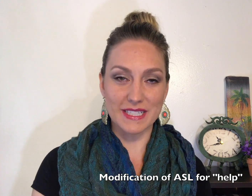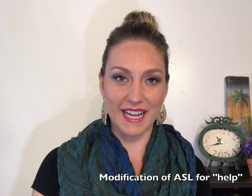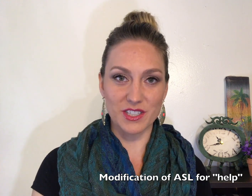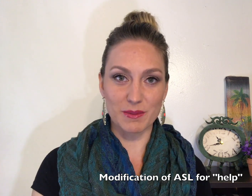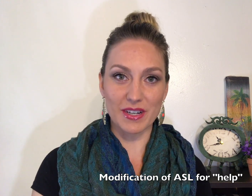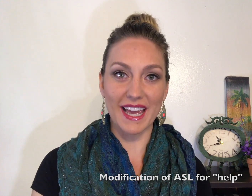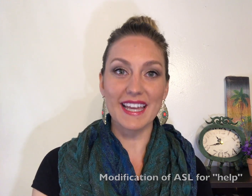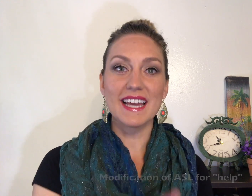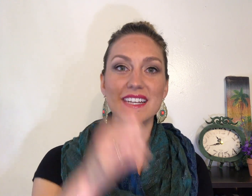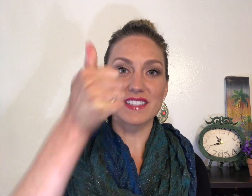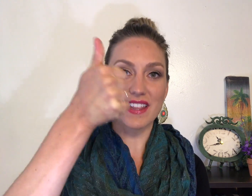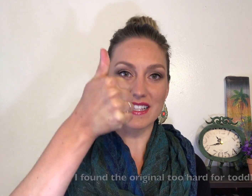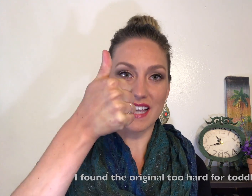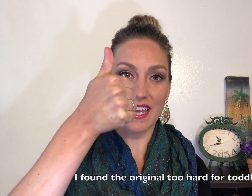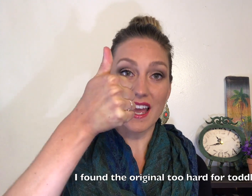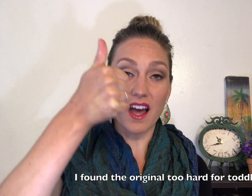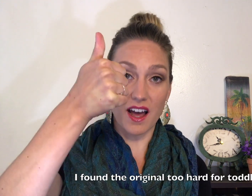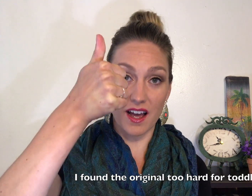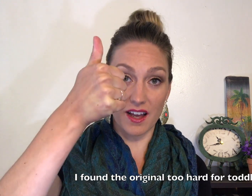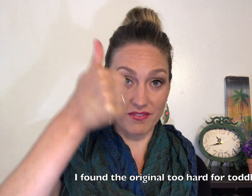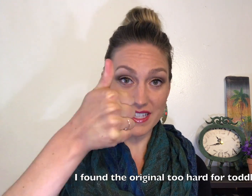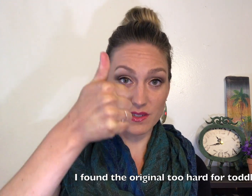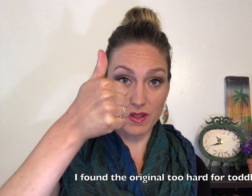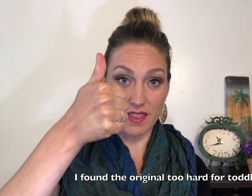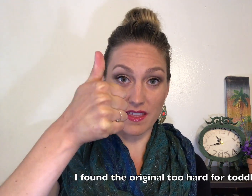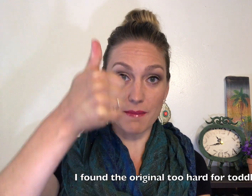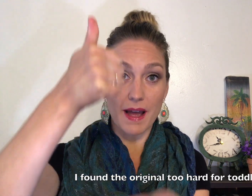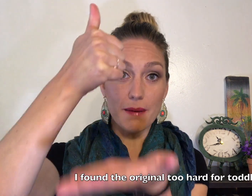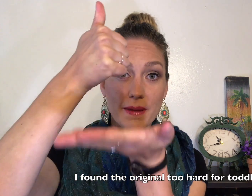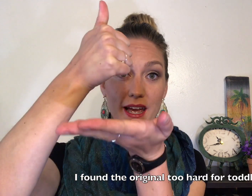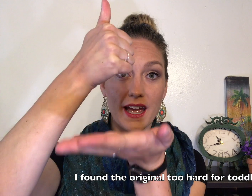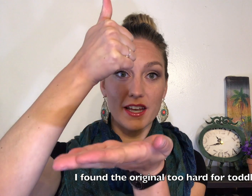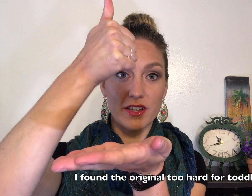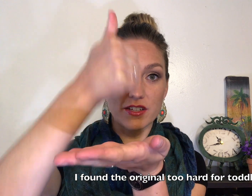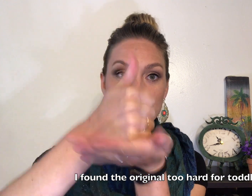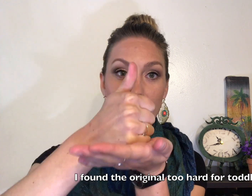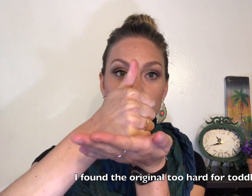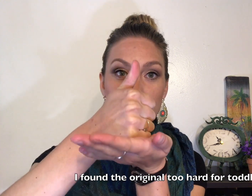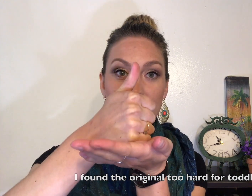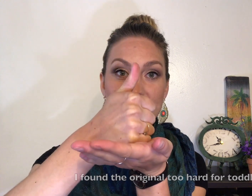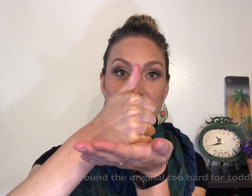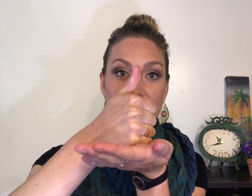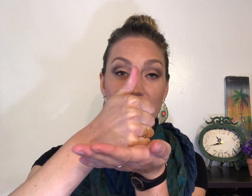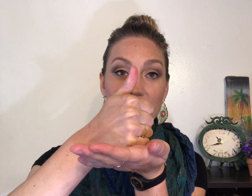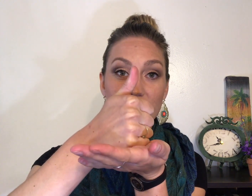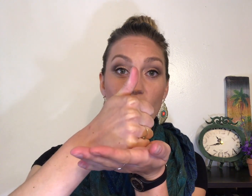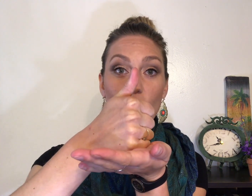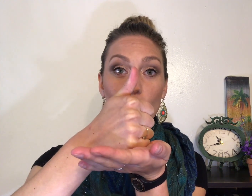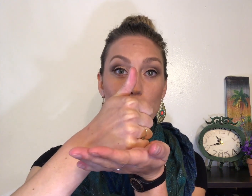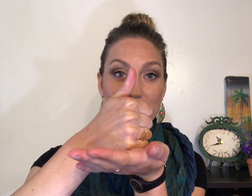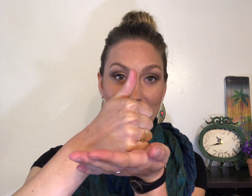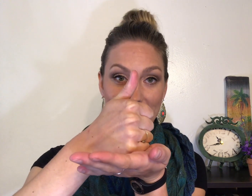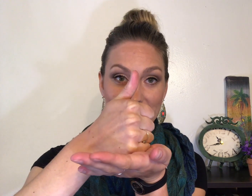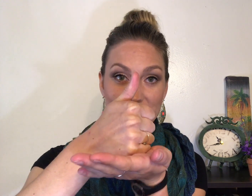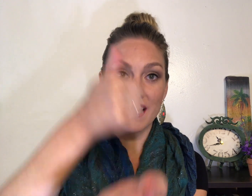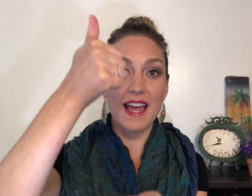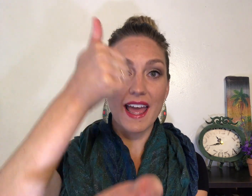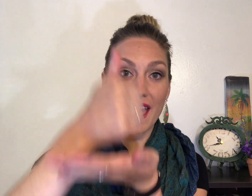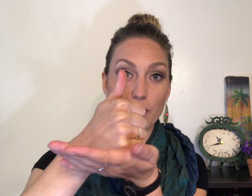a tantrum okay. So that's like a fist with the thumb up and you just pound it right into the other open hand. Help.